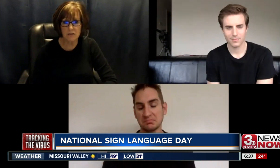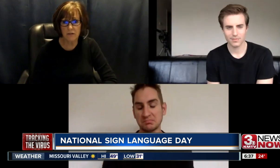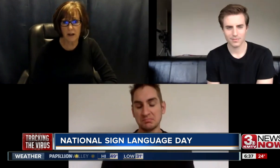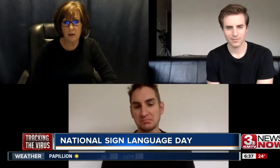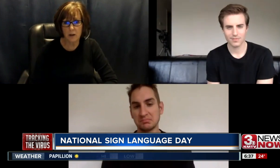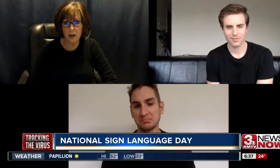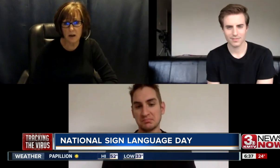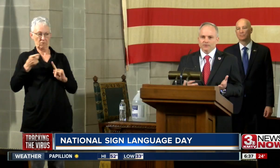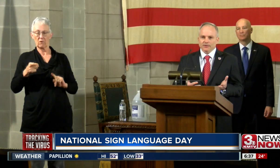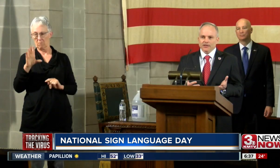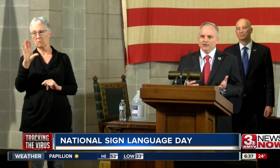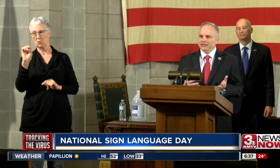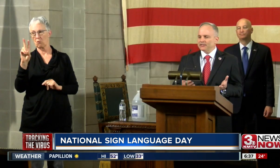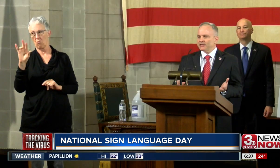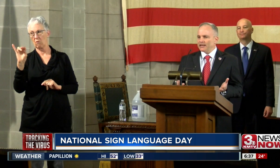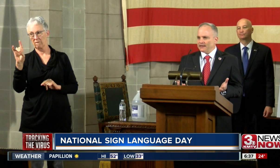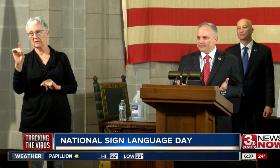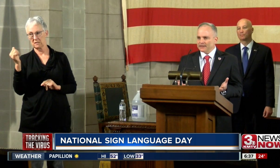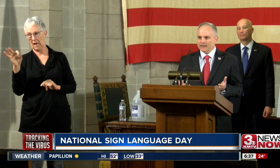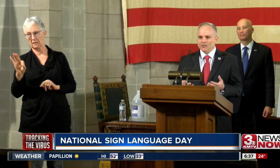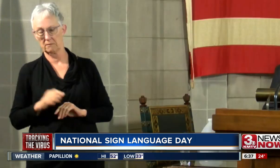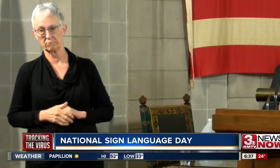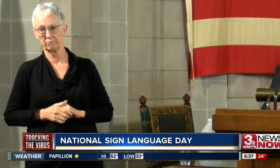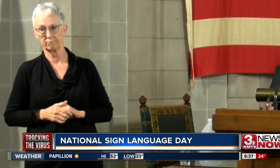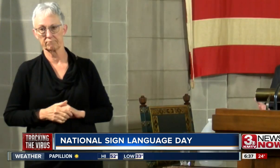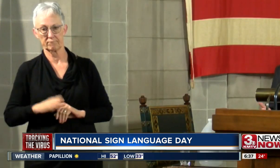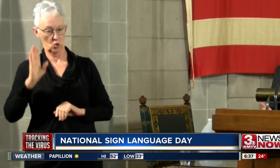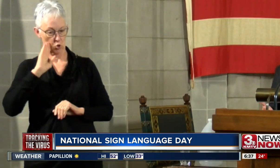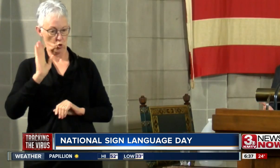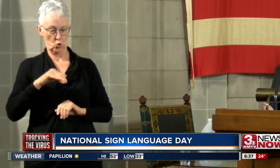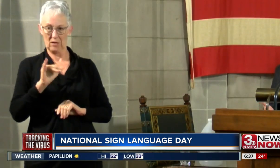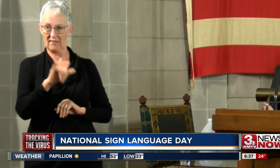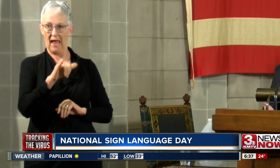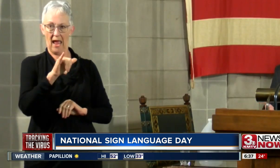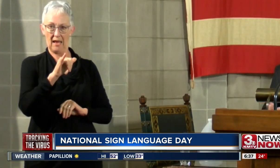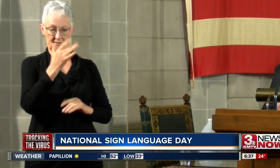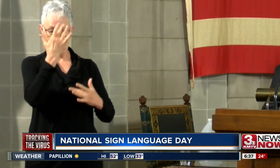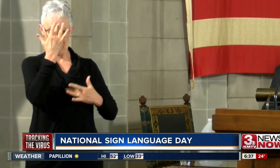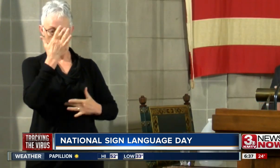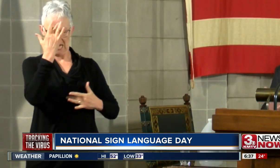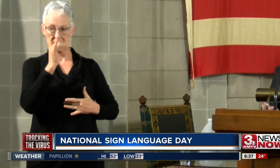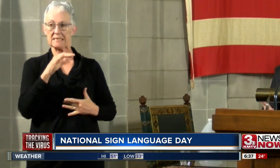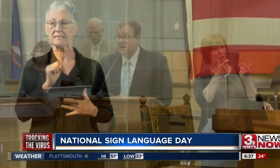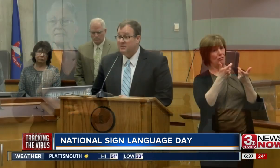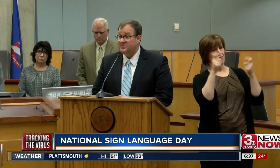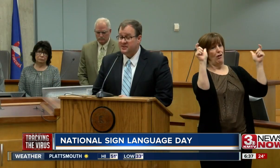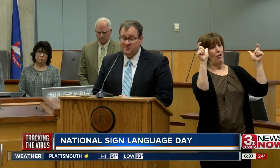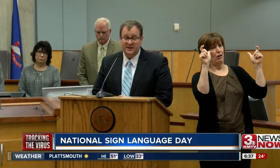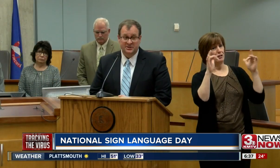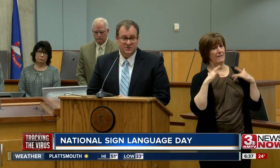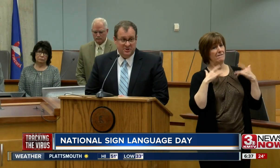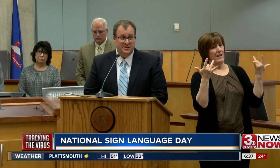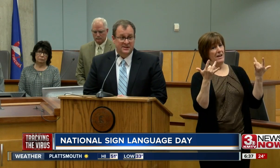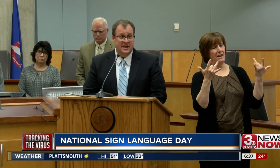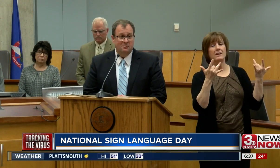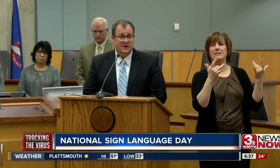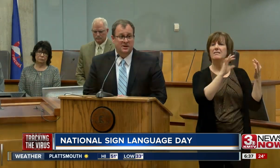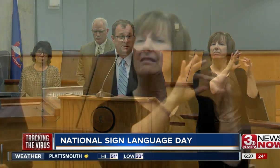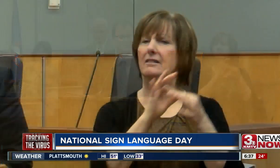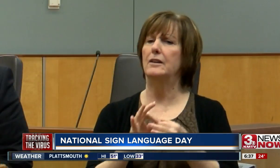and follow along. You may have noticed wider shots or even two boxes during press conferences to show interpreters. And one of those is Sharon Sinclair, who